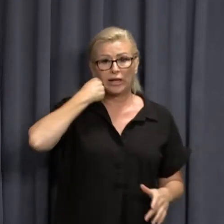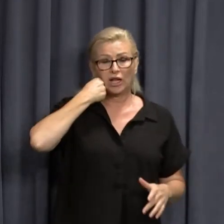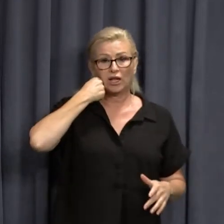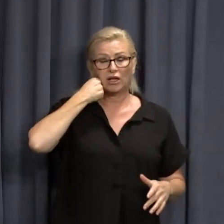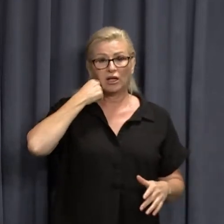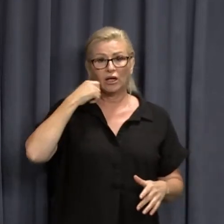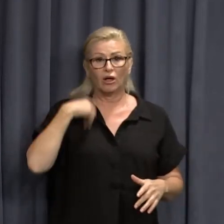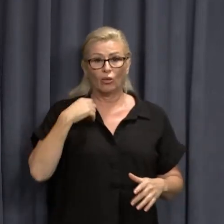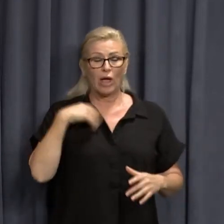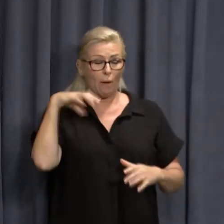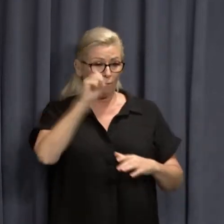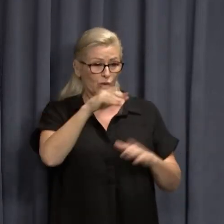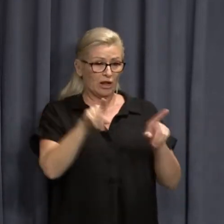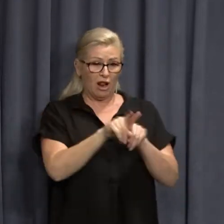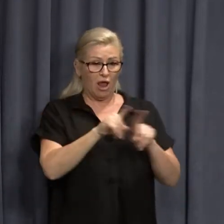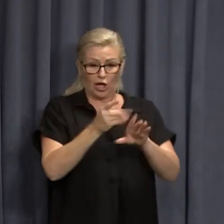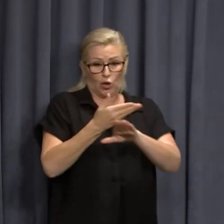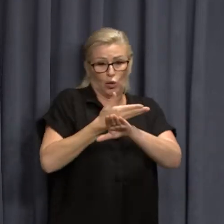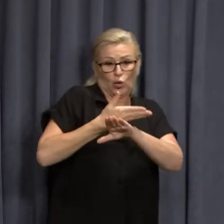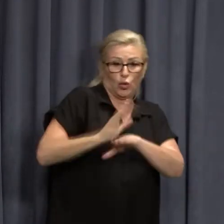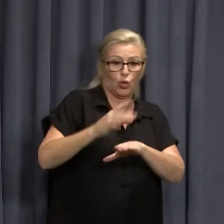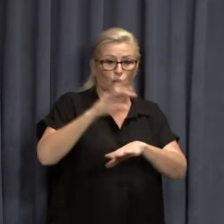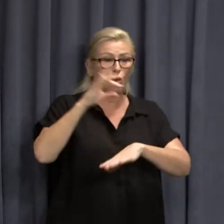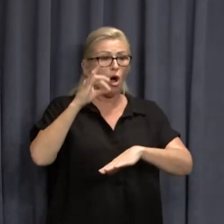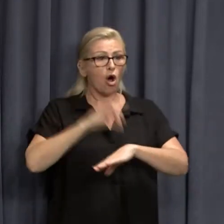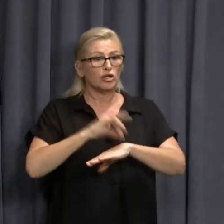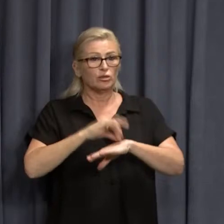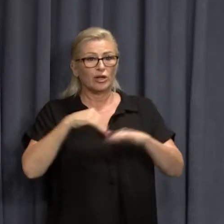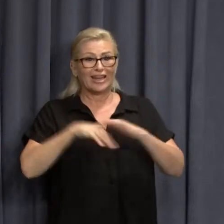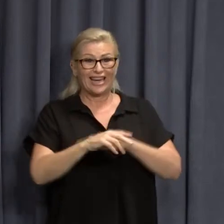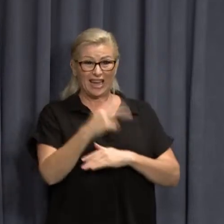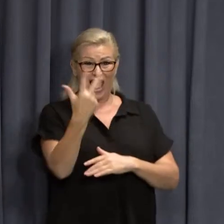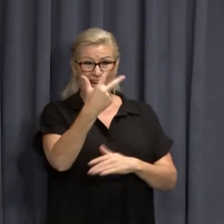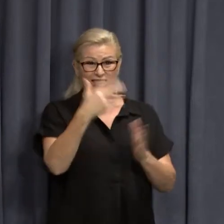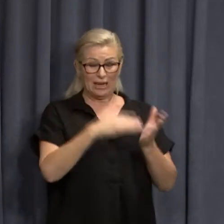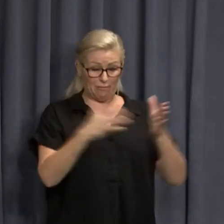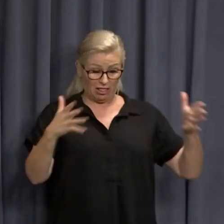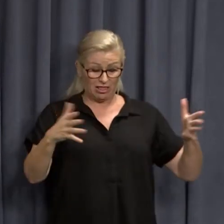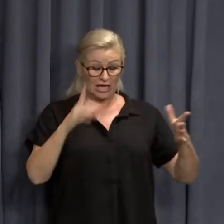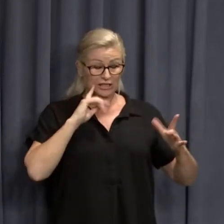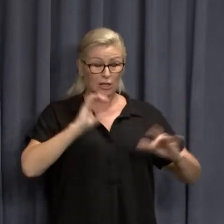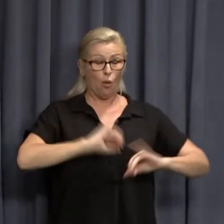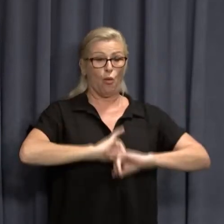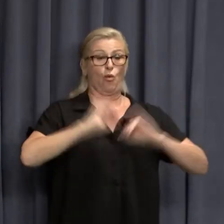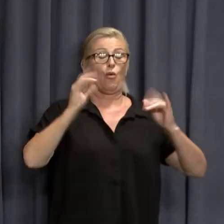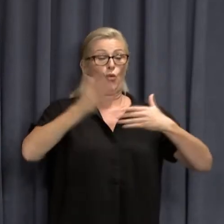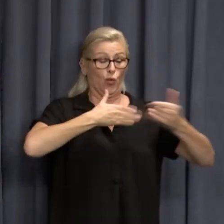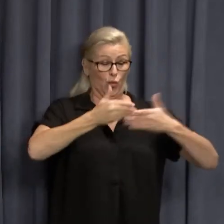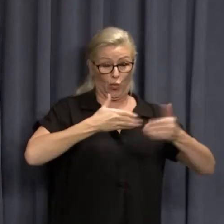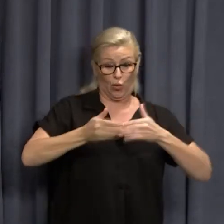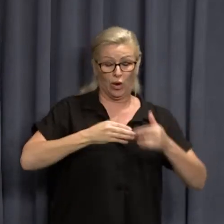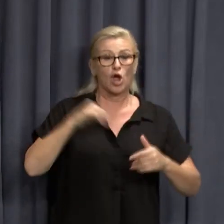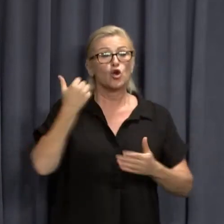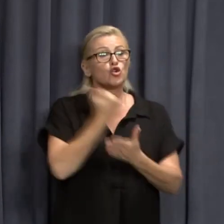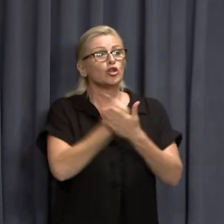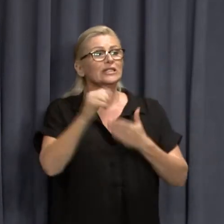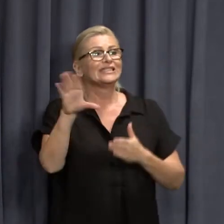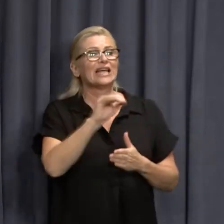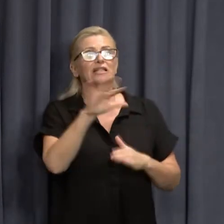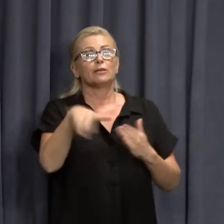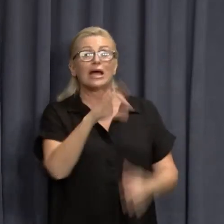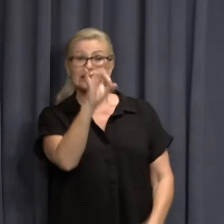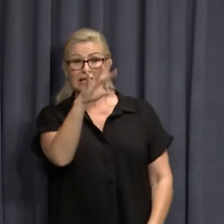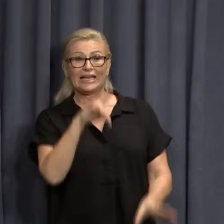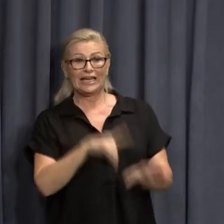of a new tertiary hospital in the course of 18 months is a big exercise. Normally a new tertiary hospital takes about 10 years to build.